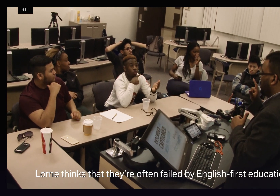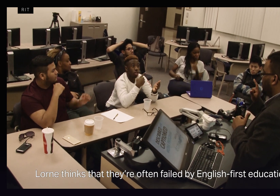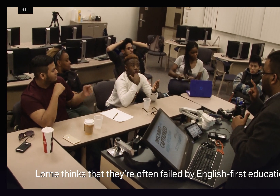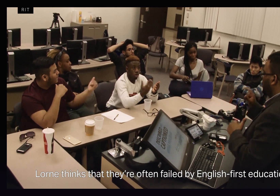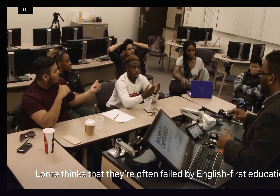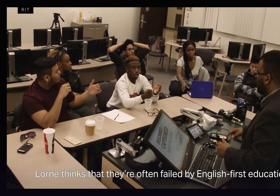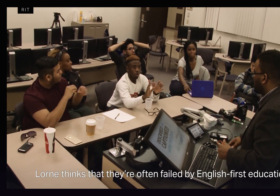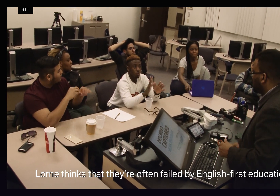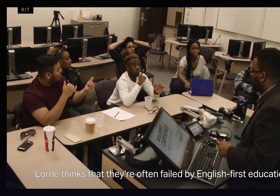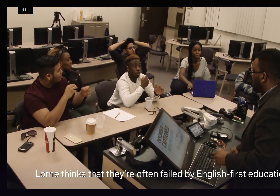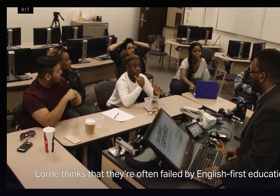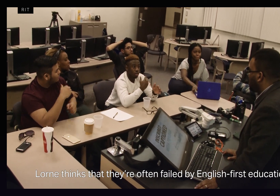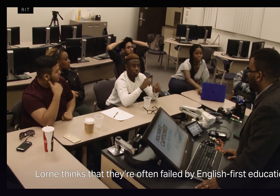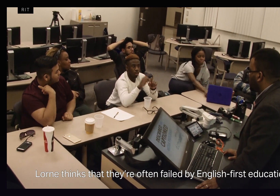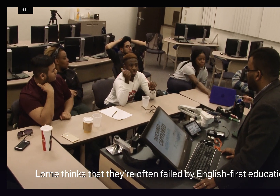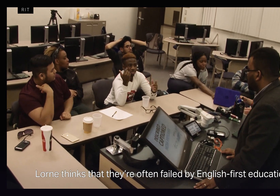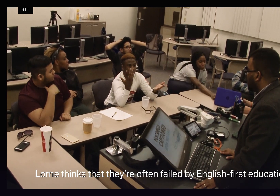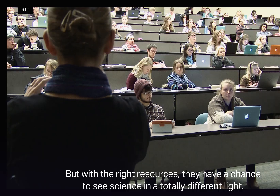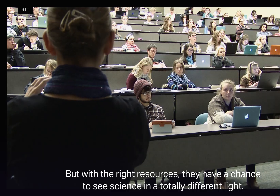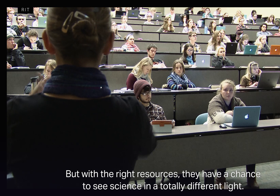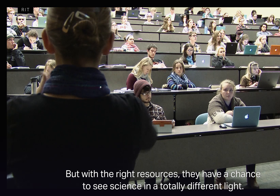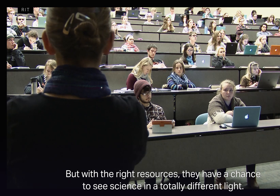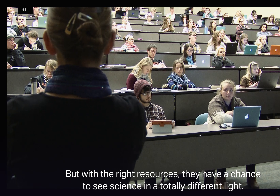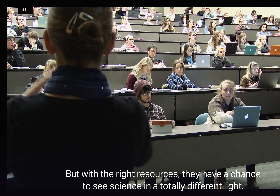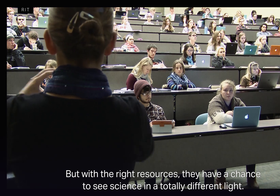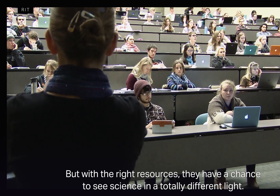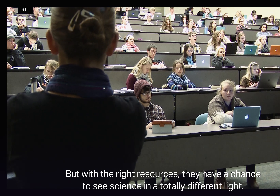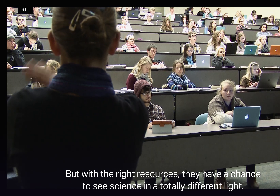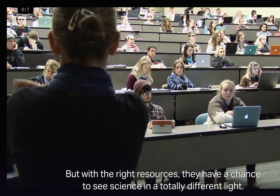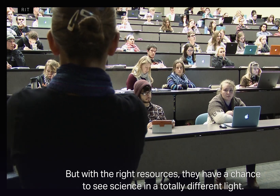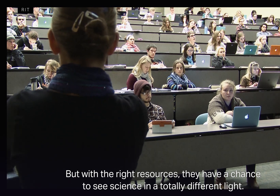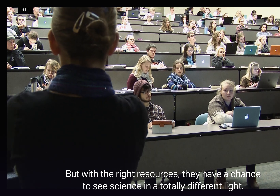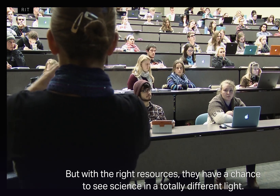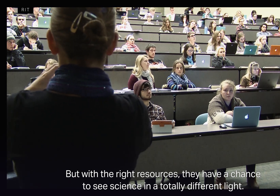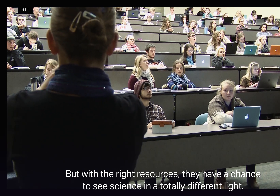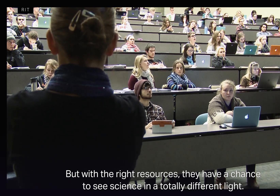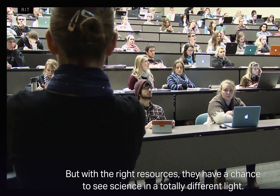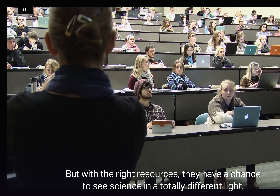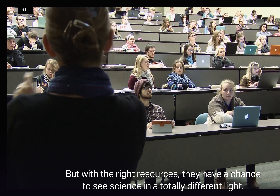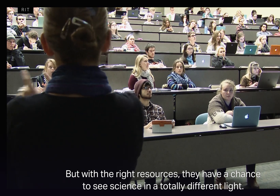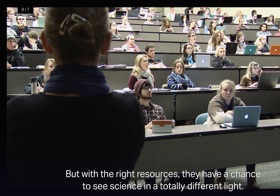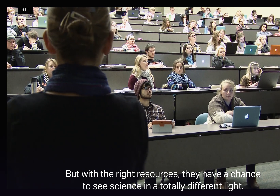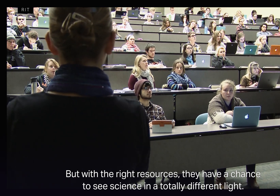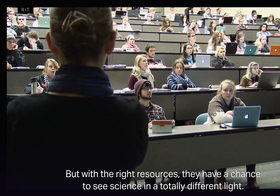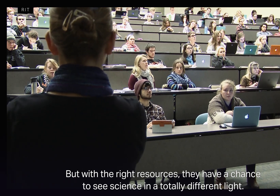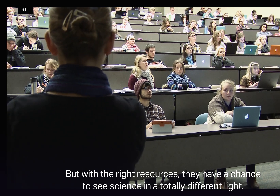thinks that they're often failed by English-first education. But with the right resources, they have a chance to see science in a totally different light.